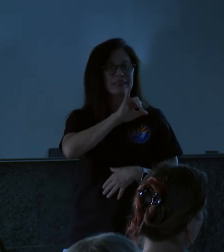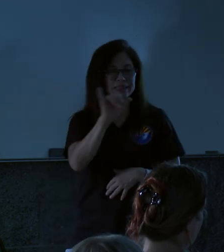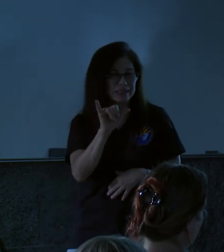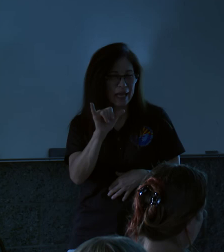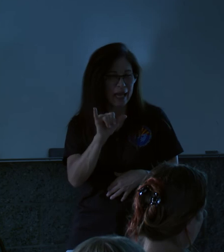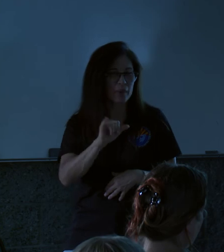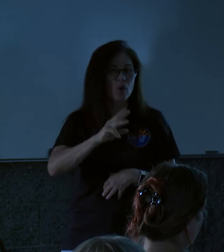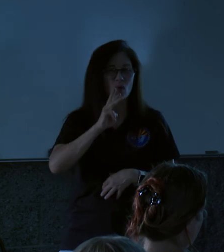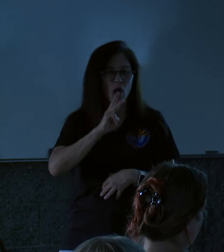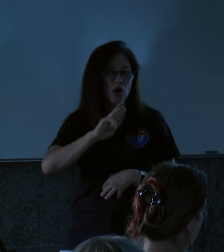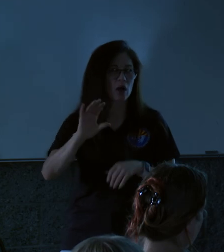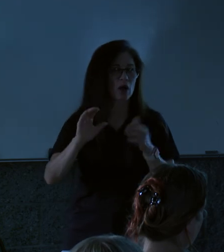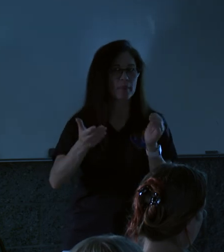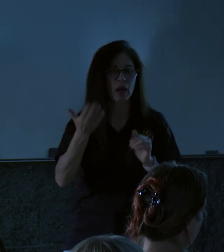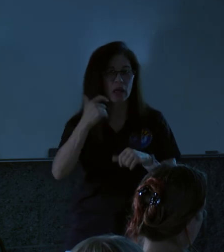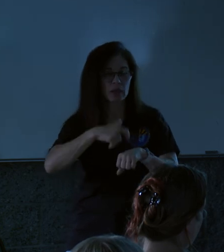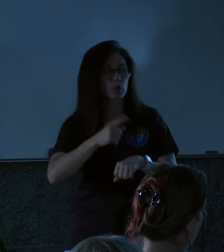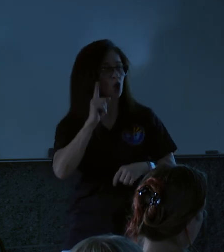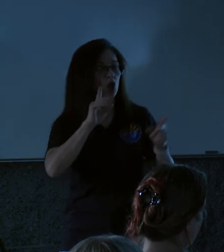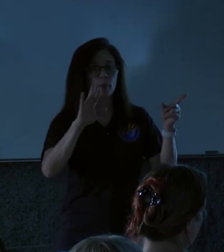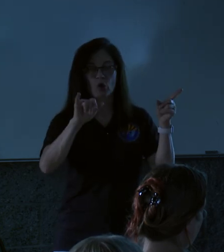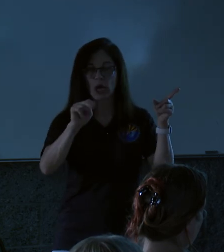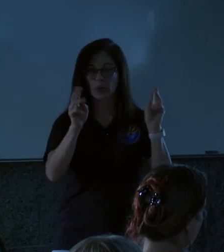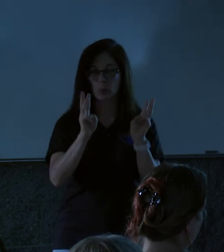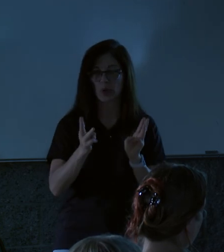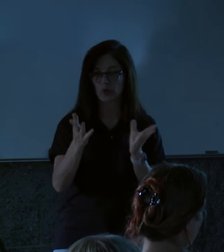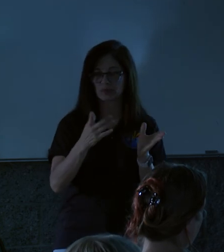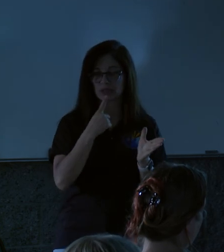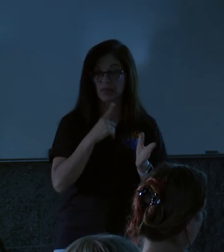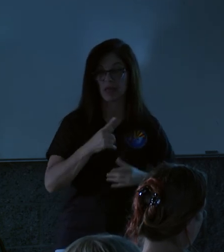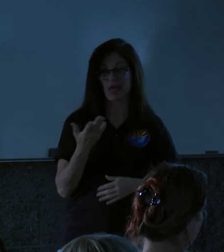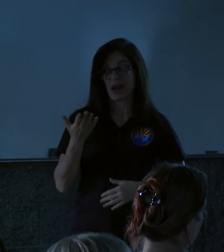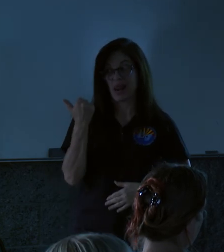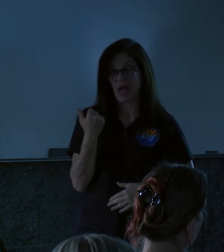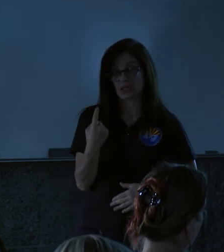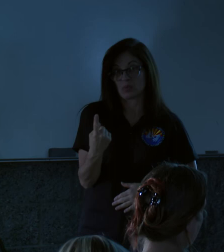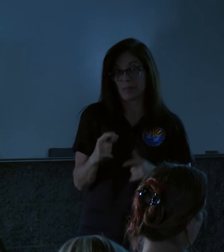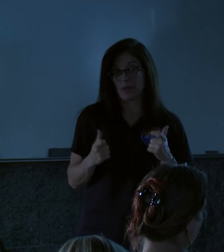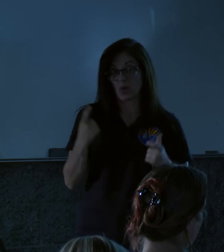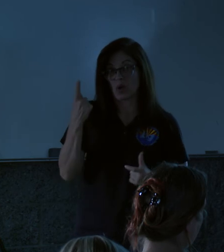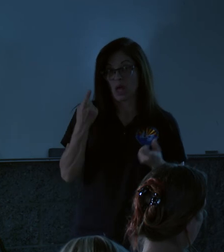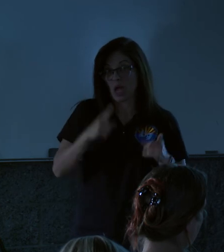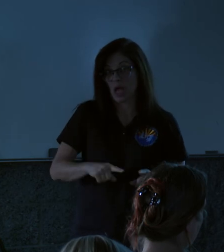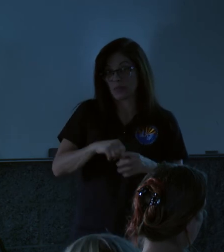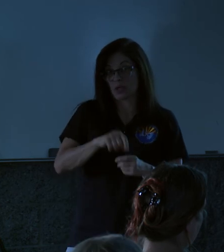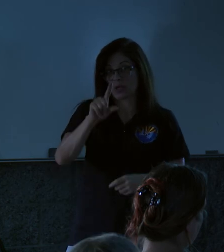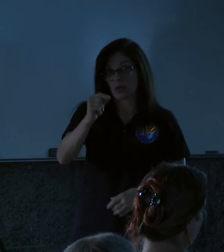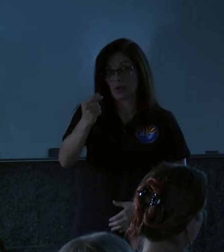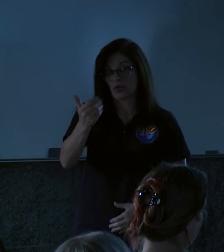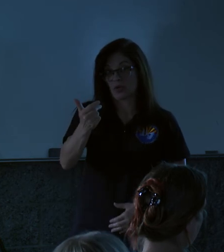water as last time, you heard Brian say that that last event, the big one that we had in 2013,